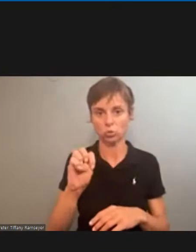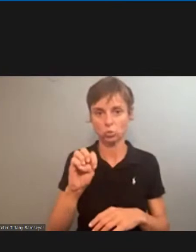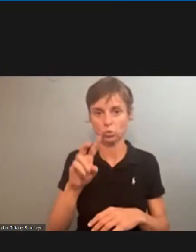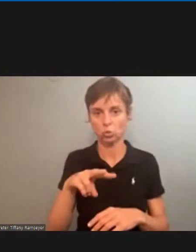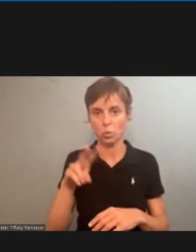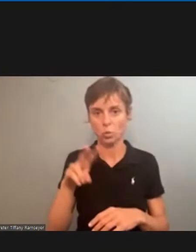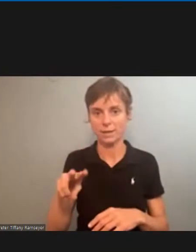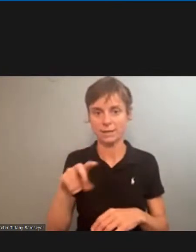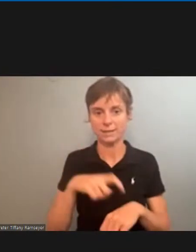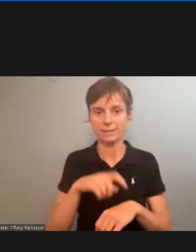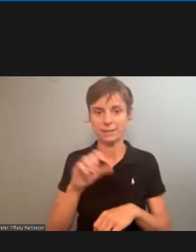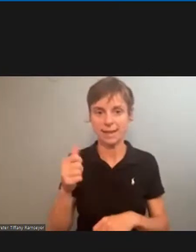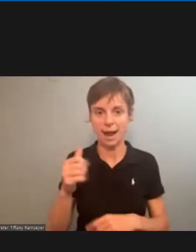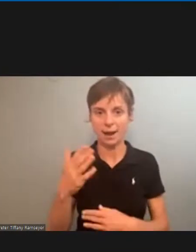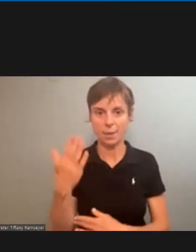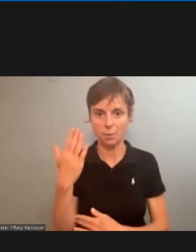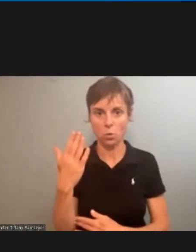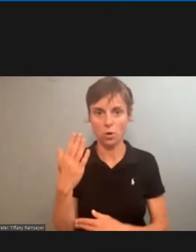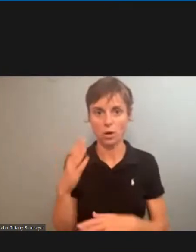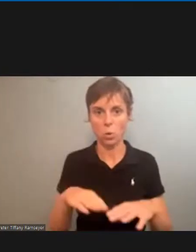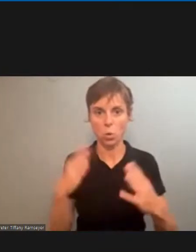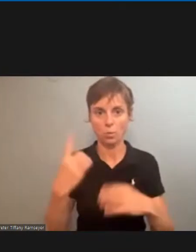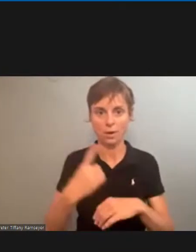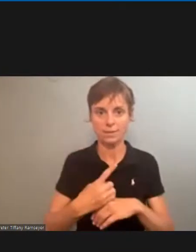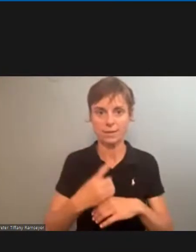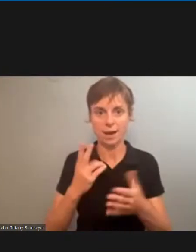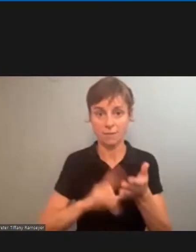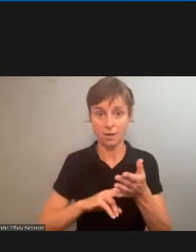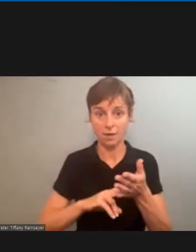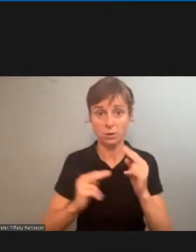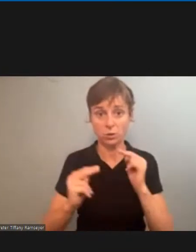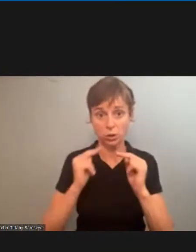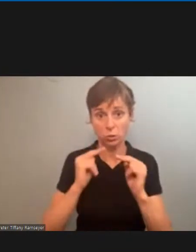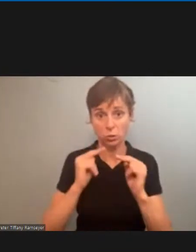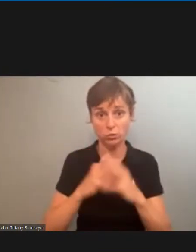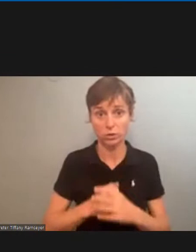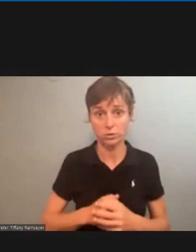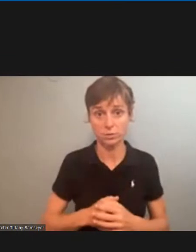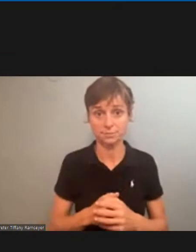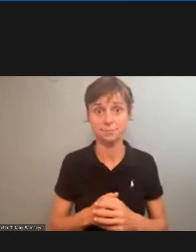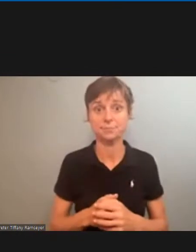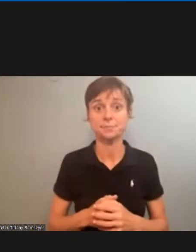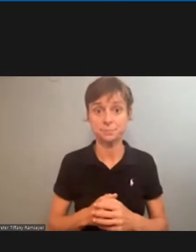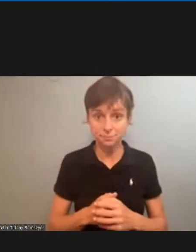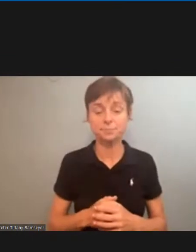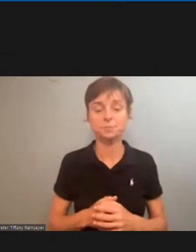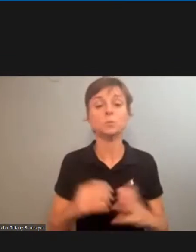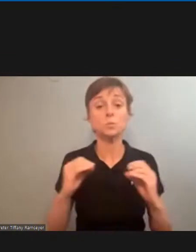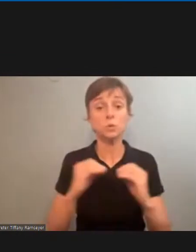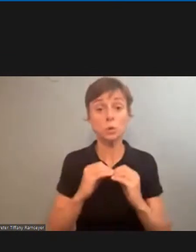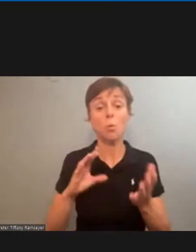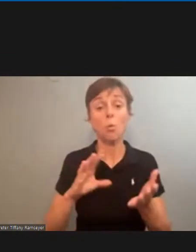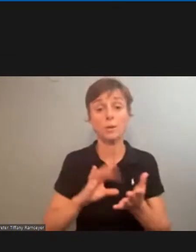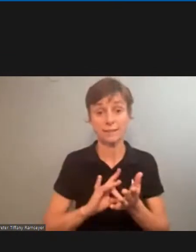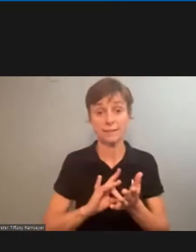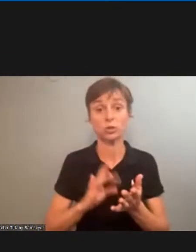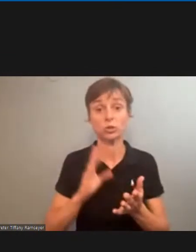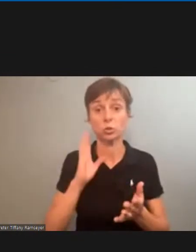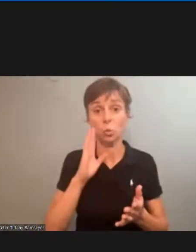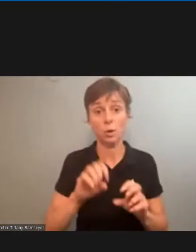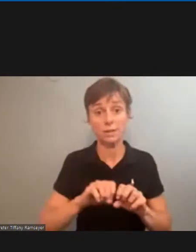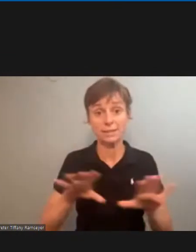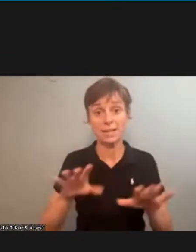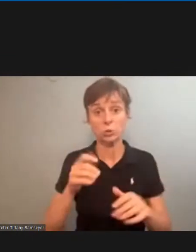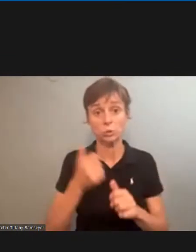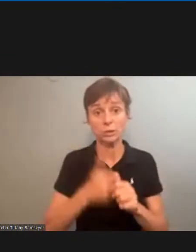10 a.m opening day of the contract negotiation additional stickers have been sent to each local